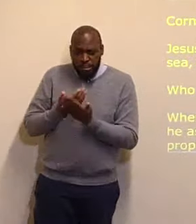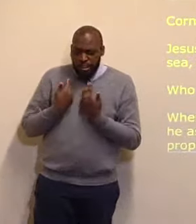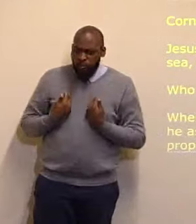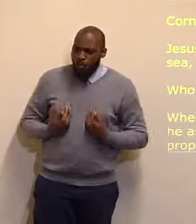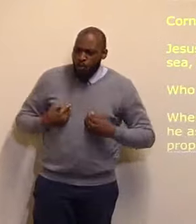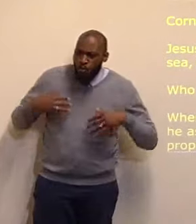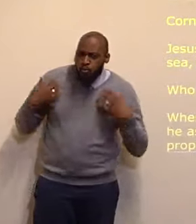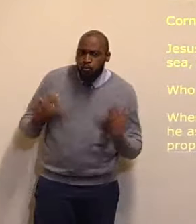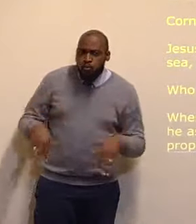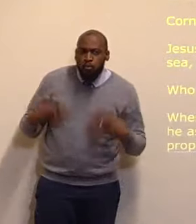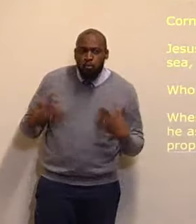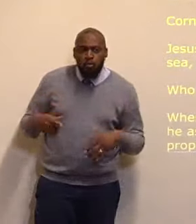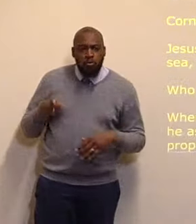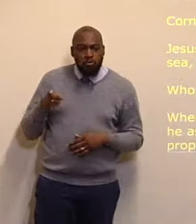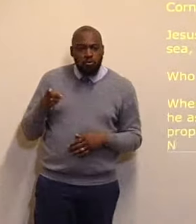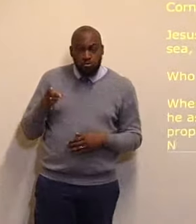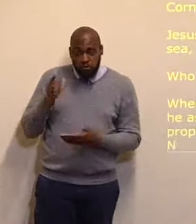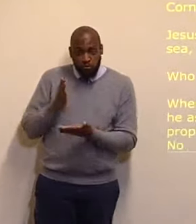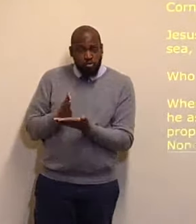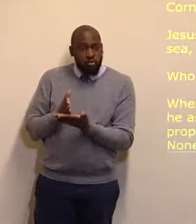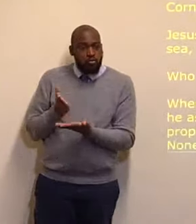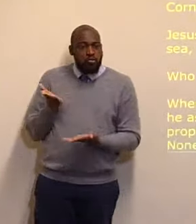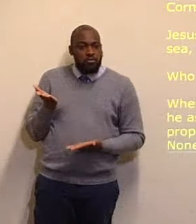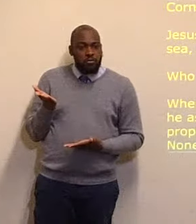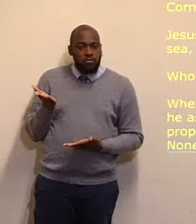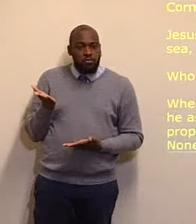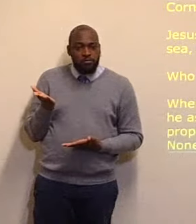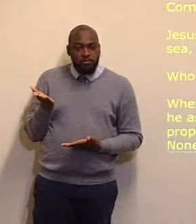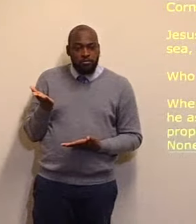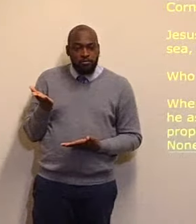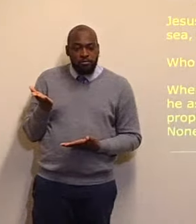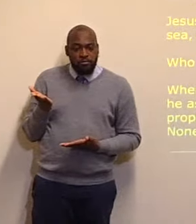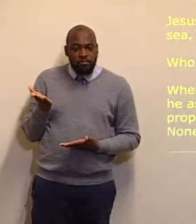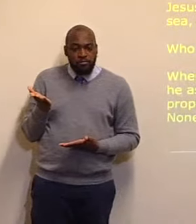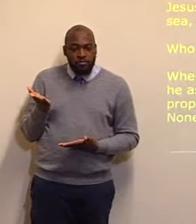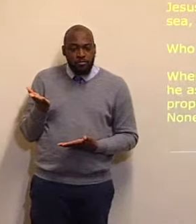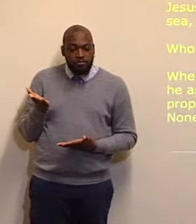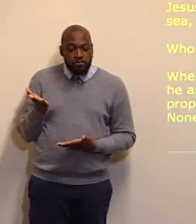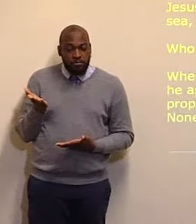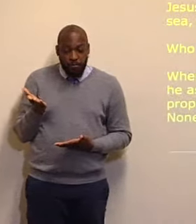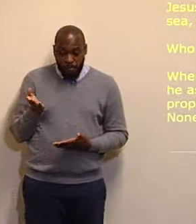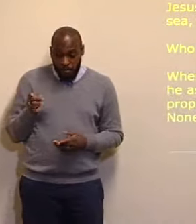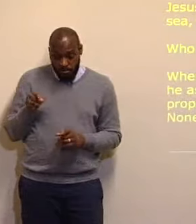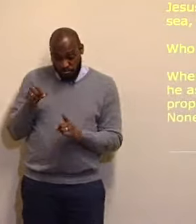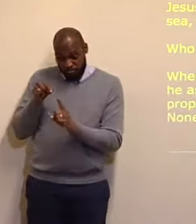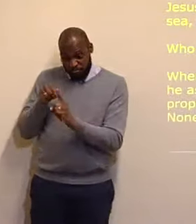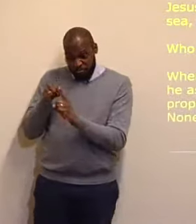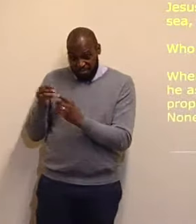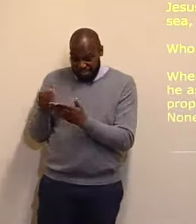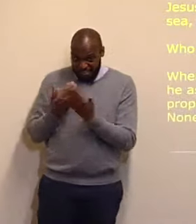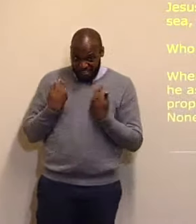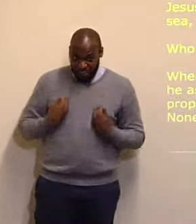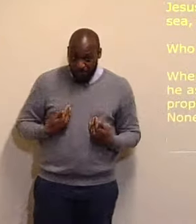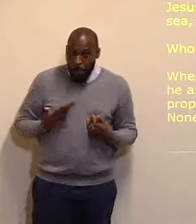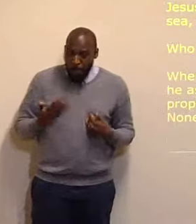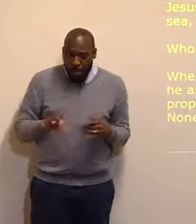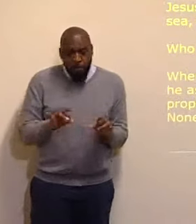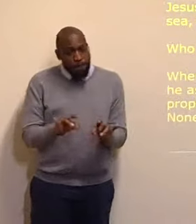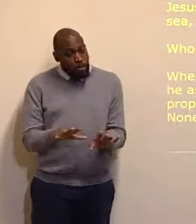it is a reality. Not only, that this Savior, has performed miracles, but you see, what